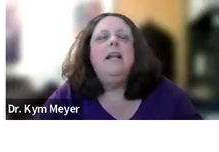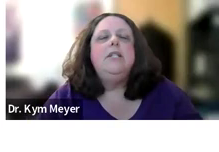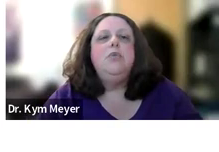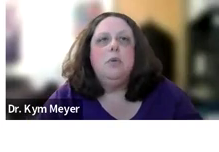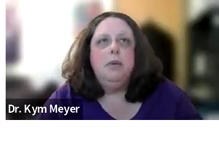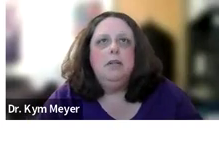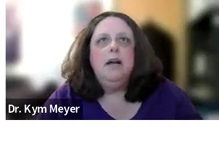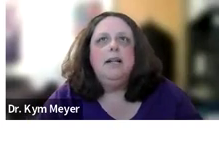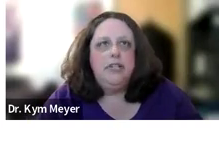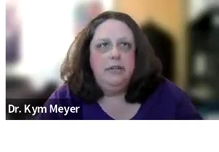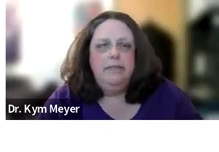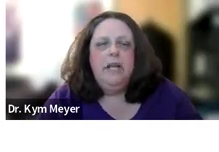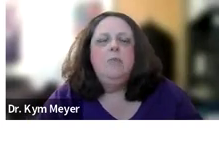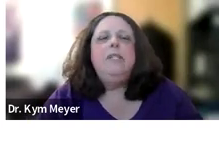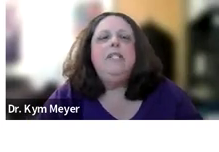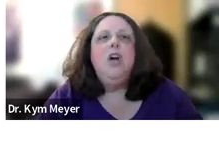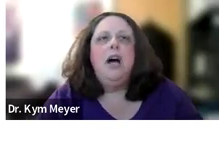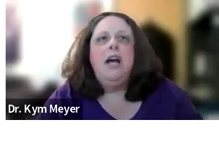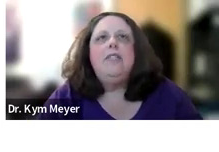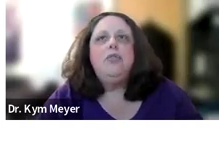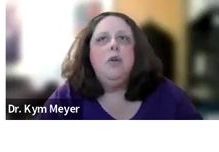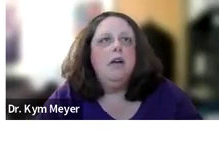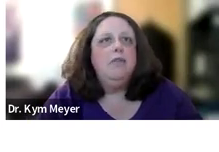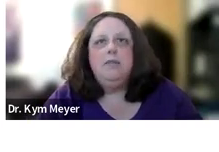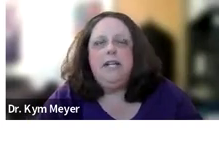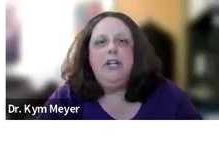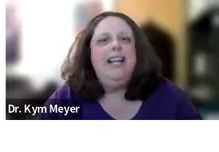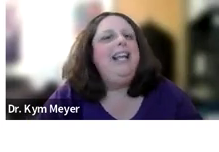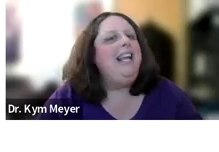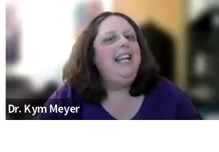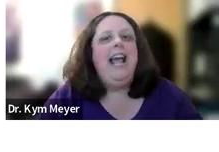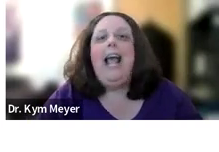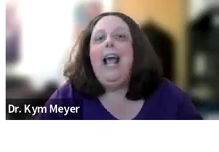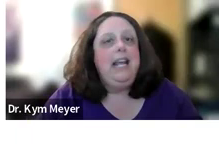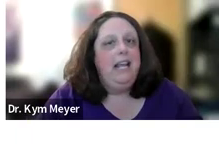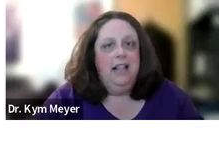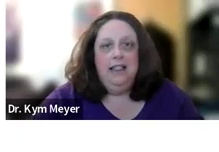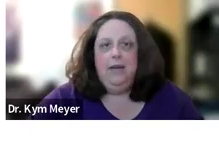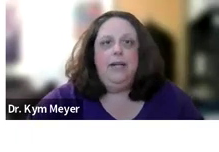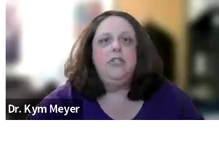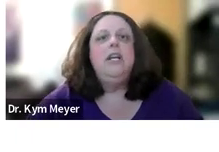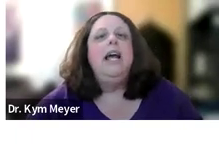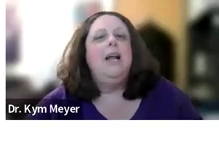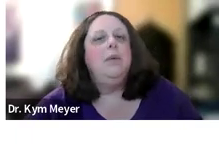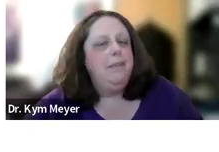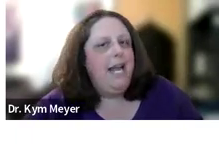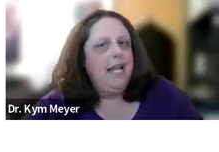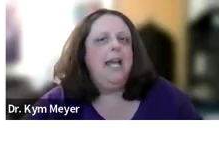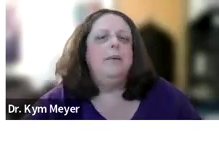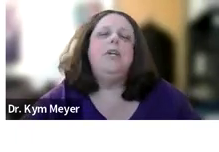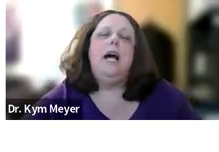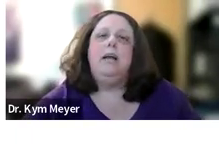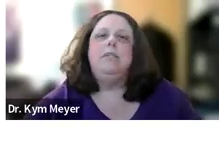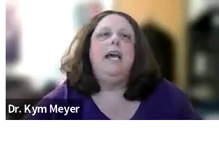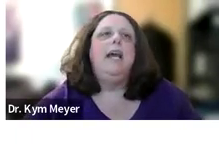that has normal cognition, but does not have a strong foundation in any language. And when I mean